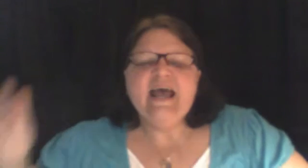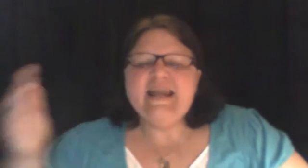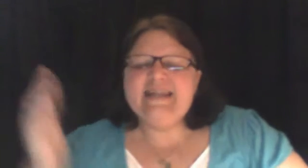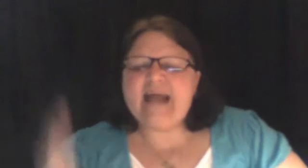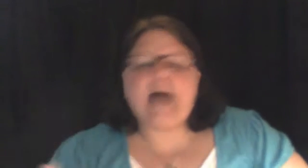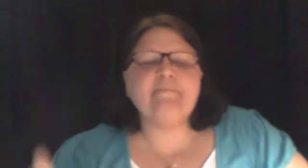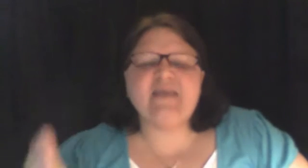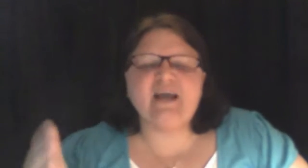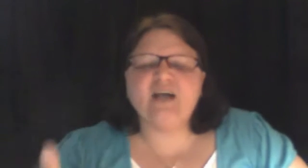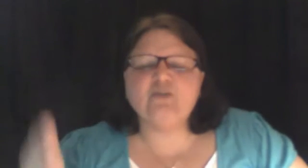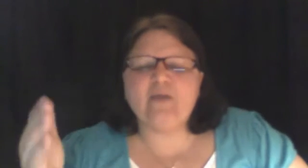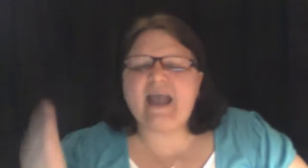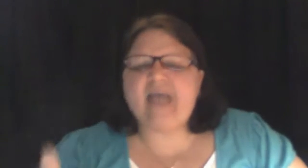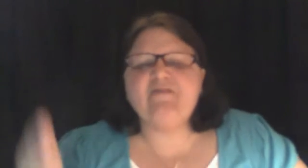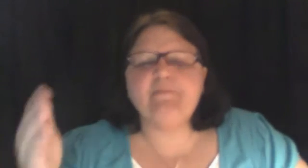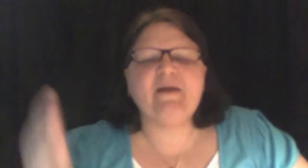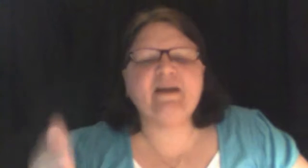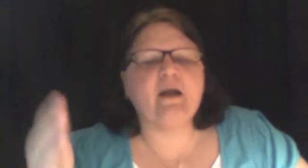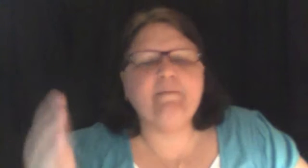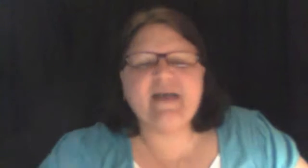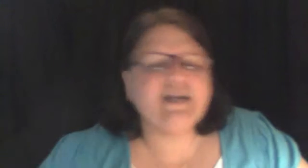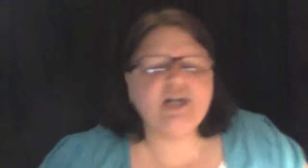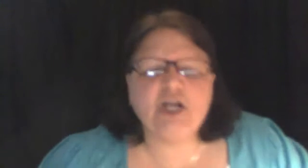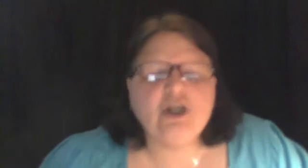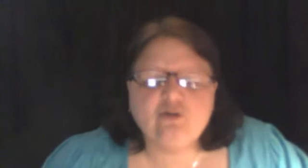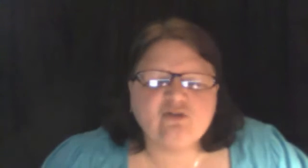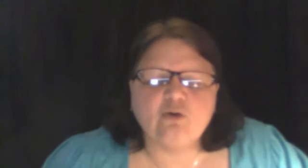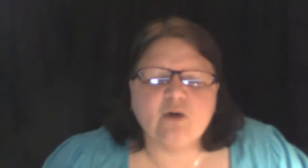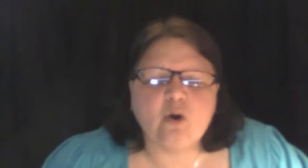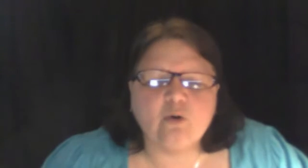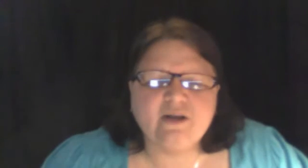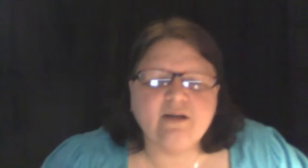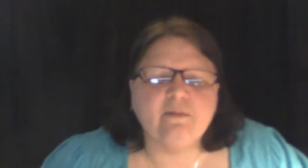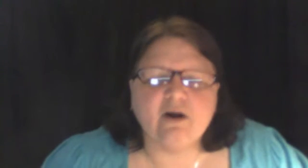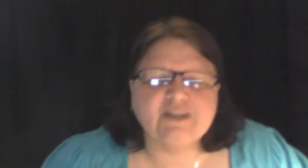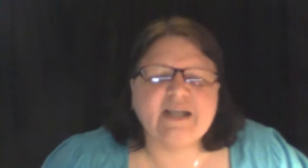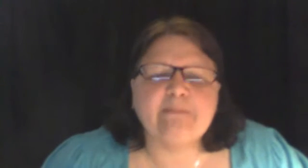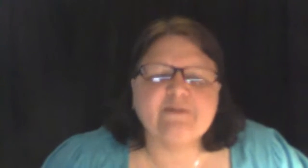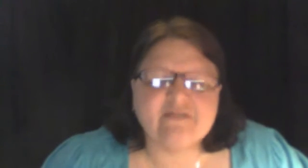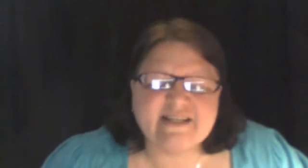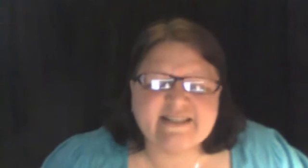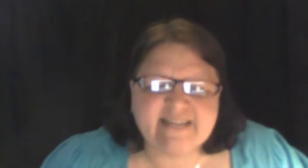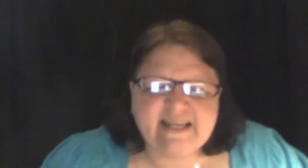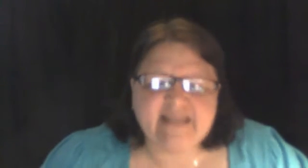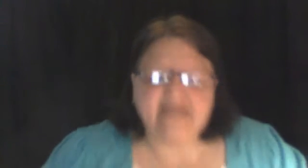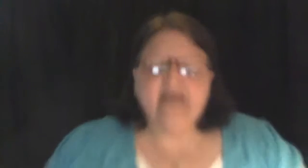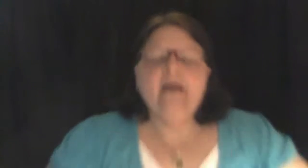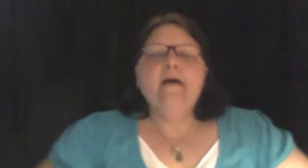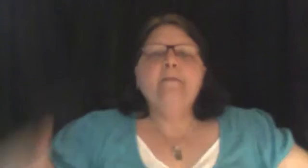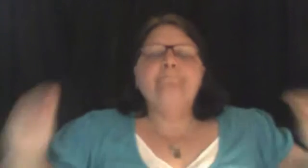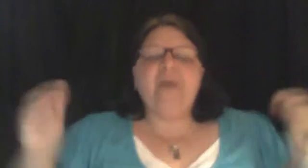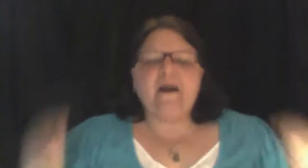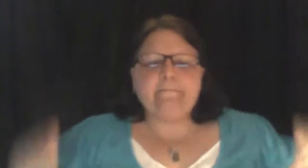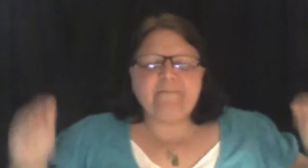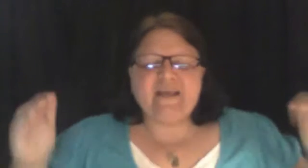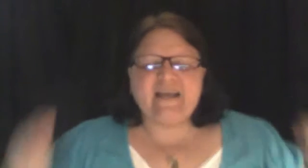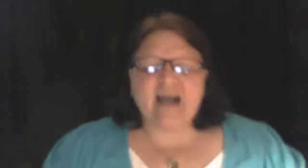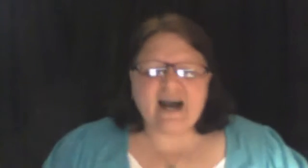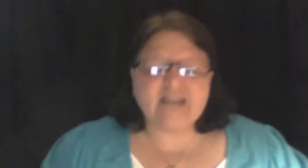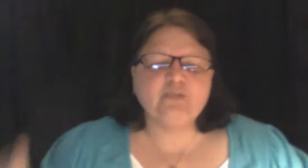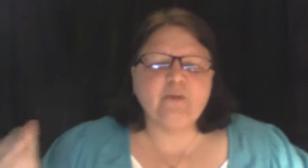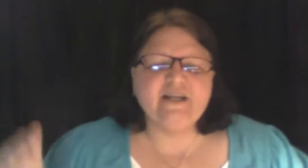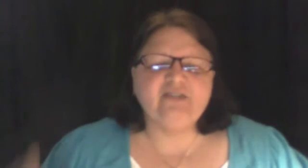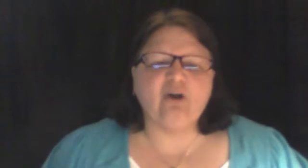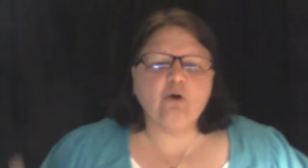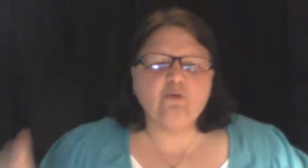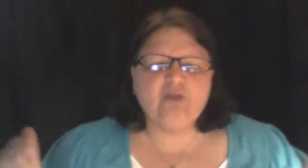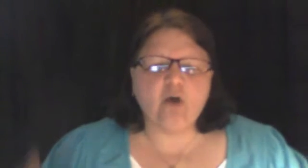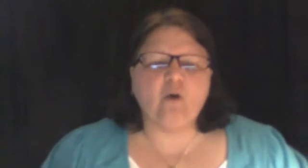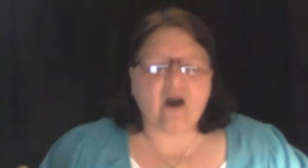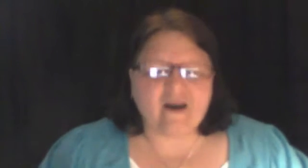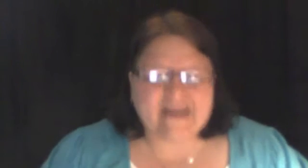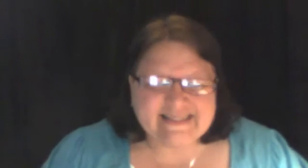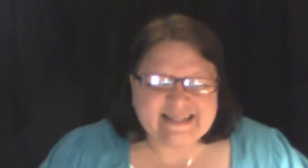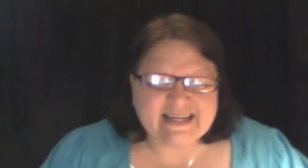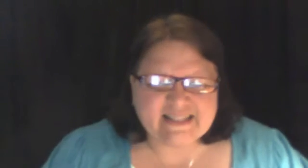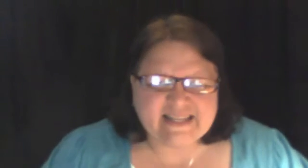Not because we haven't been commanded to do so according to Mark chapter 16, but because we don't know our identity